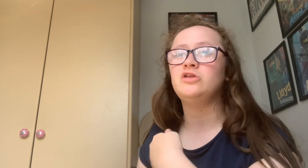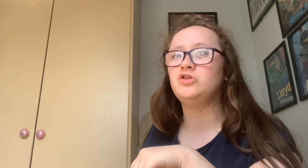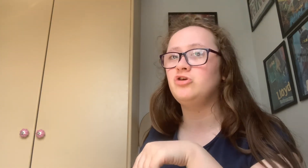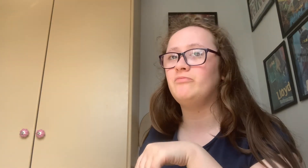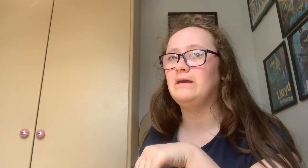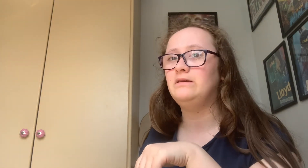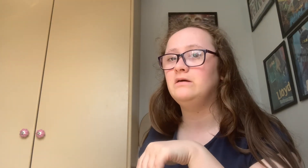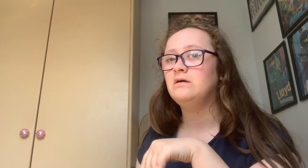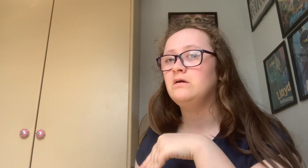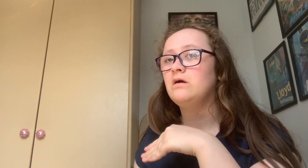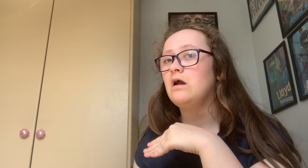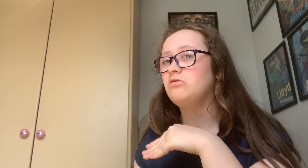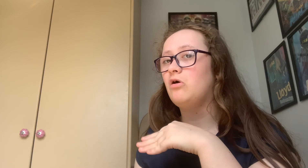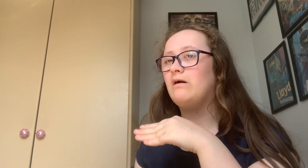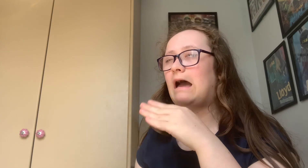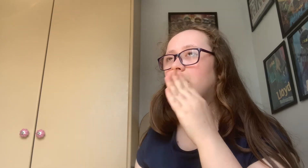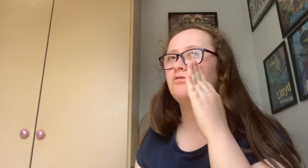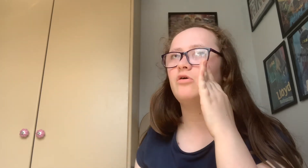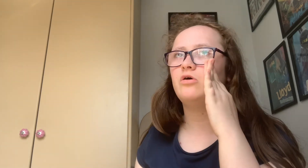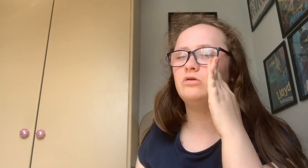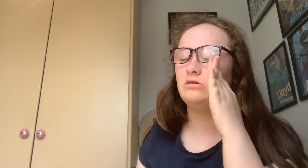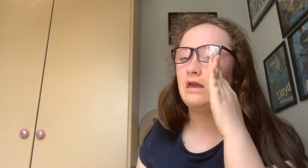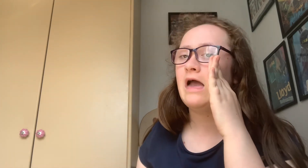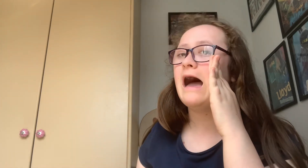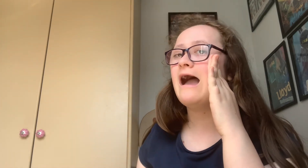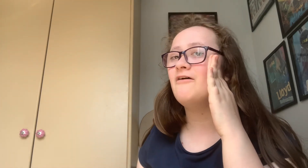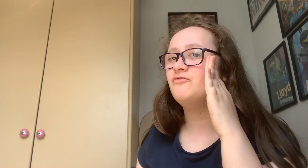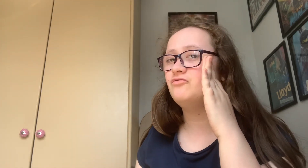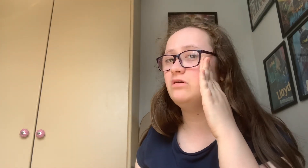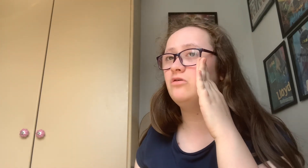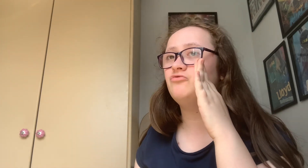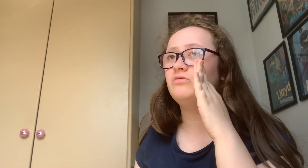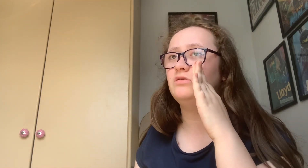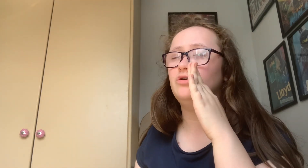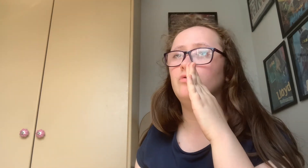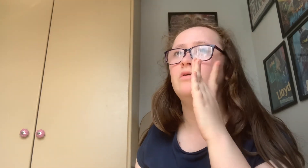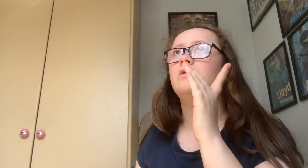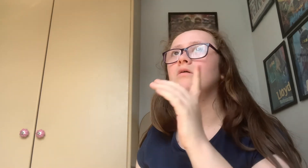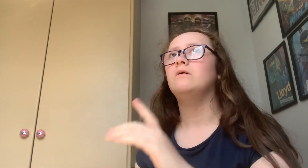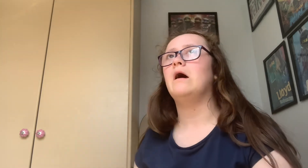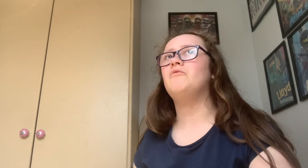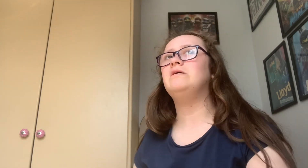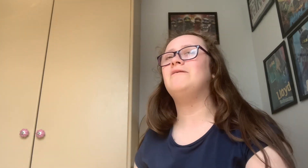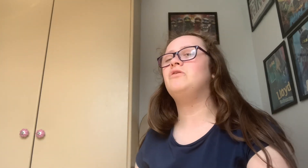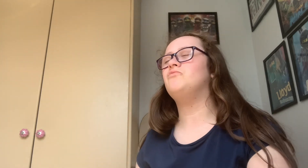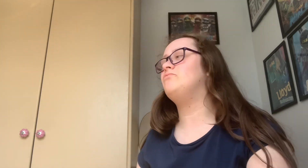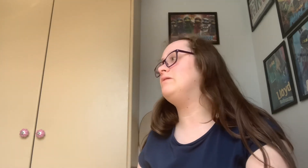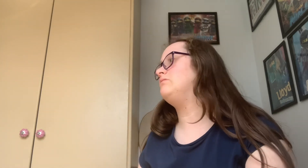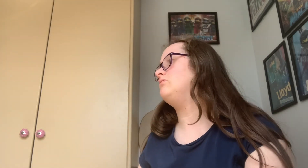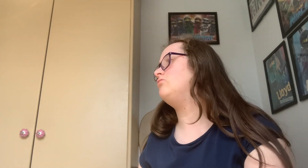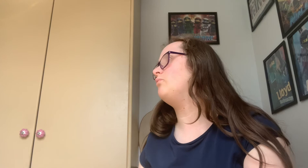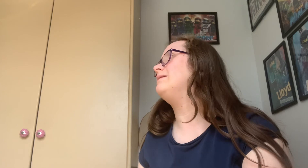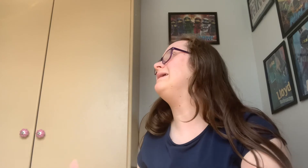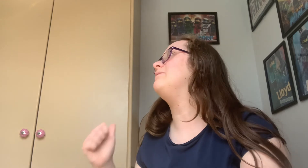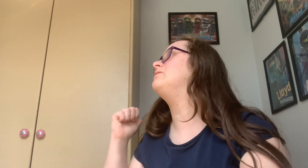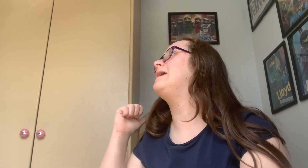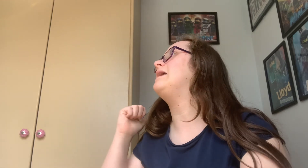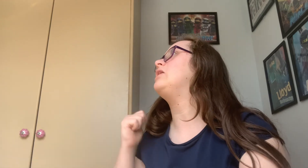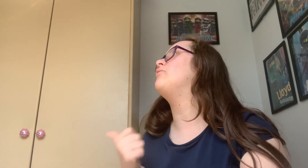stupid It's not guys honestly. I have a really good reason to I'm going to give you reasons the one that keeps kicking you